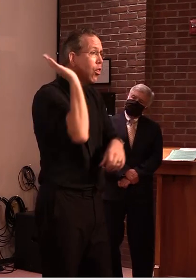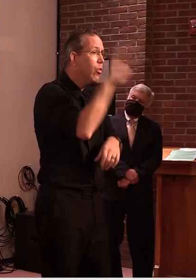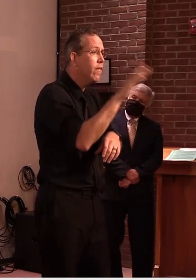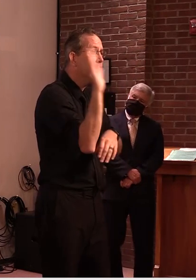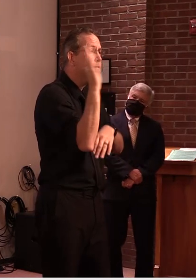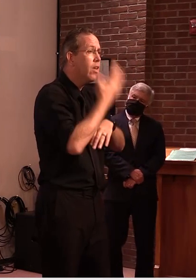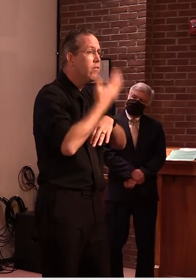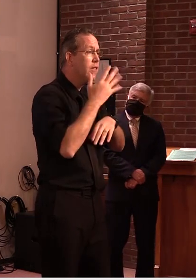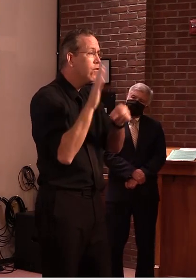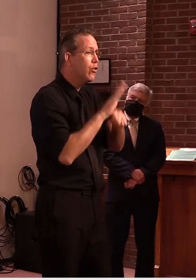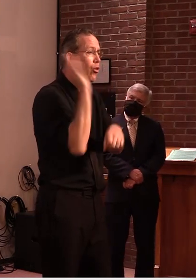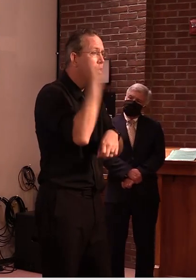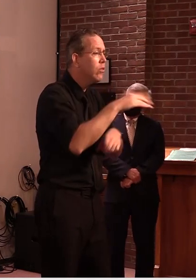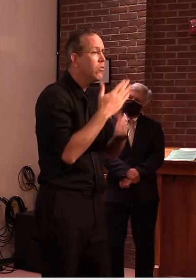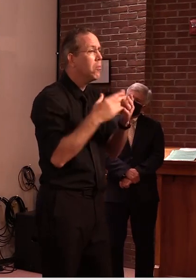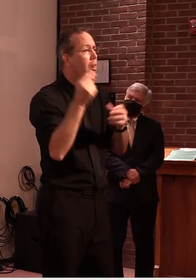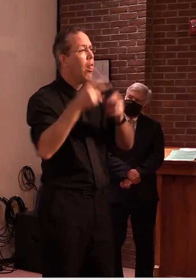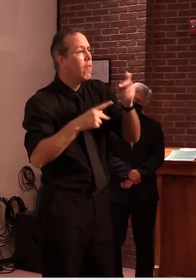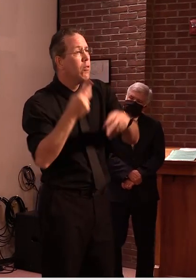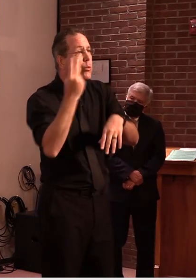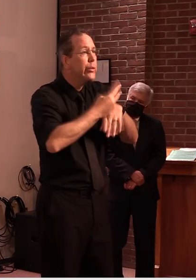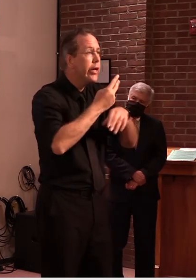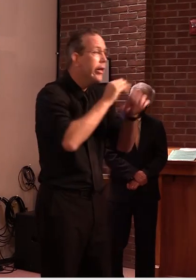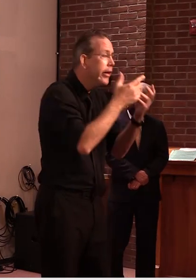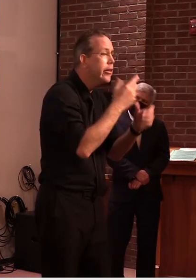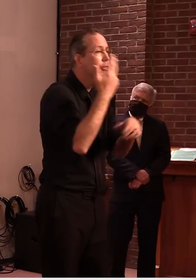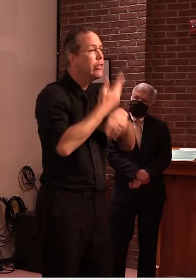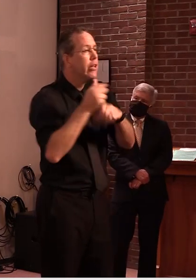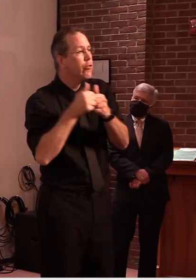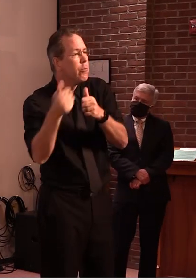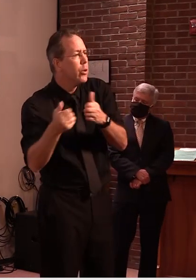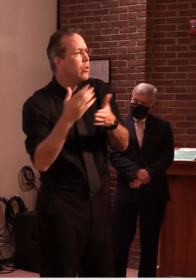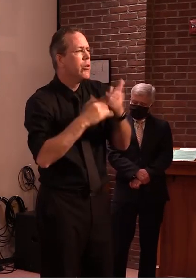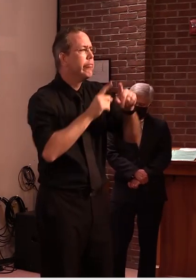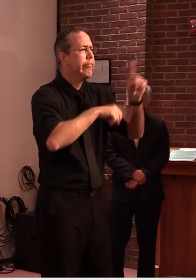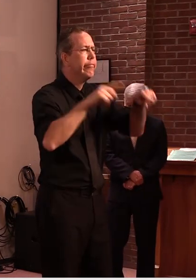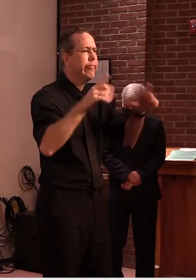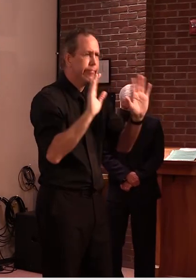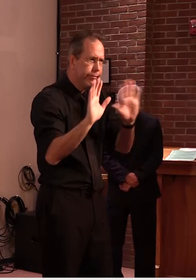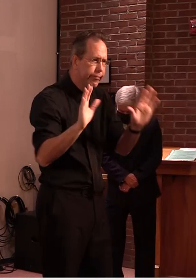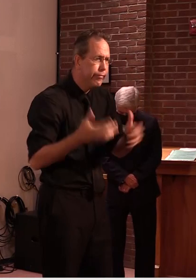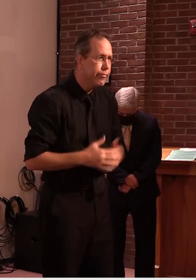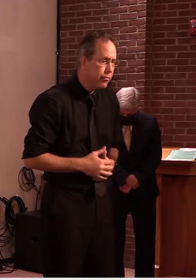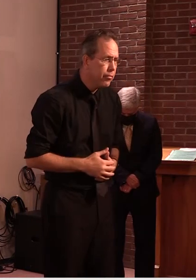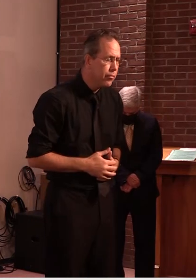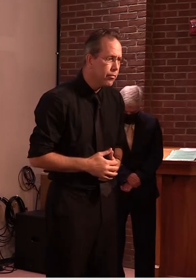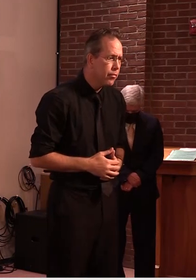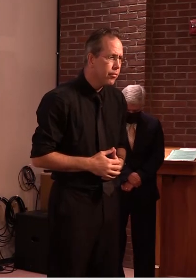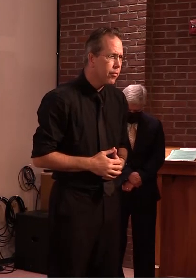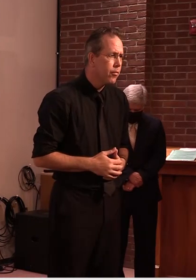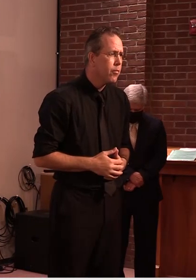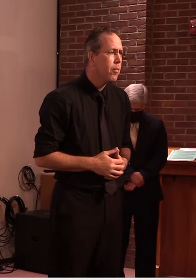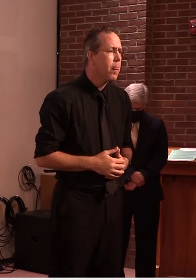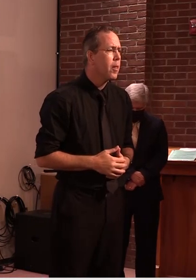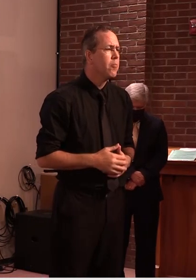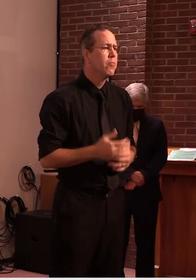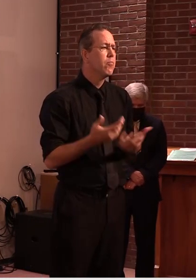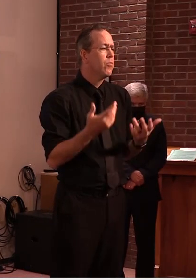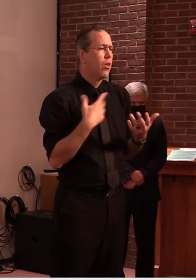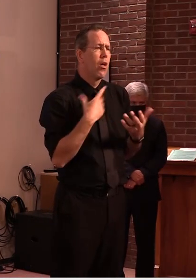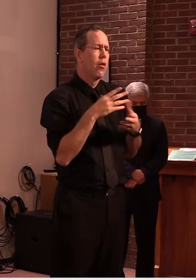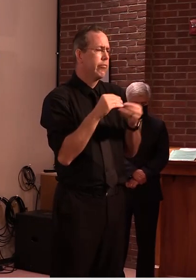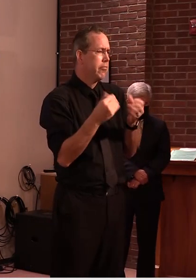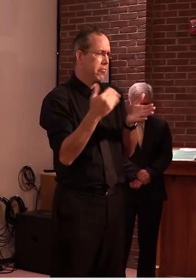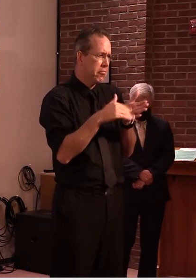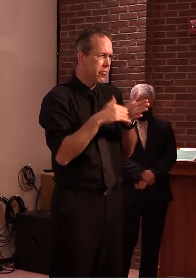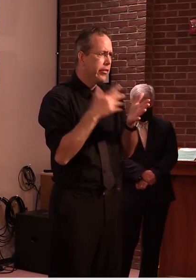some as we've learned are going fully remote and then there's a vast majority they're contemplating hybrid